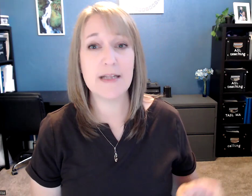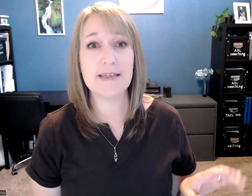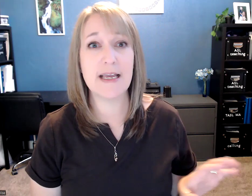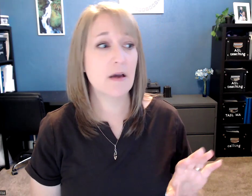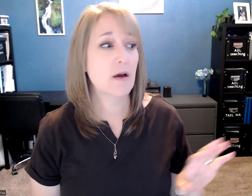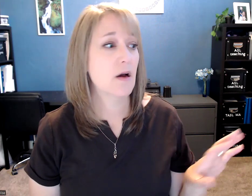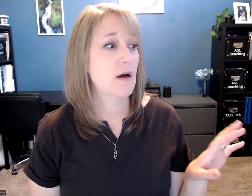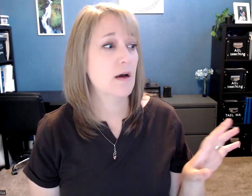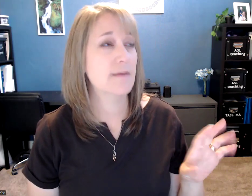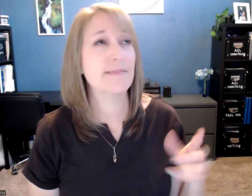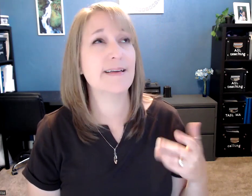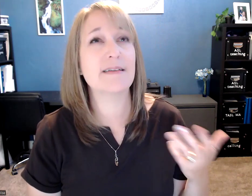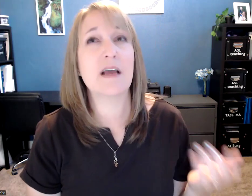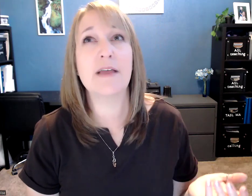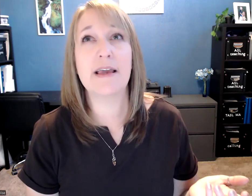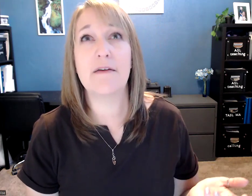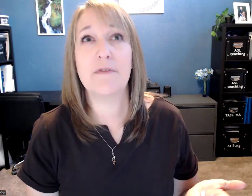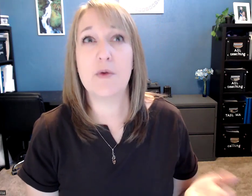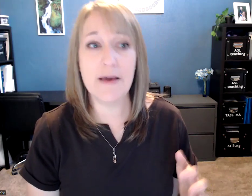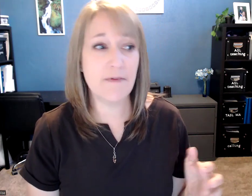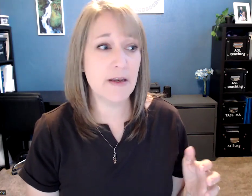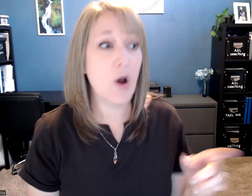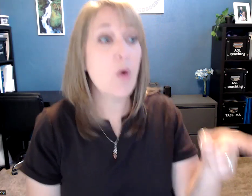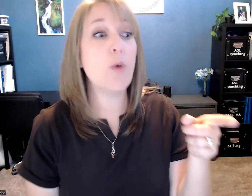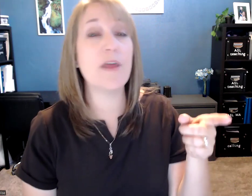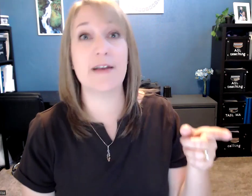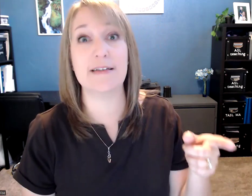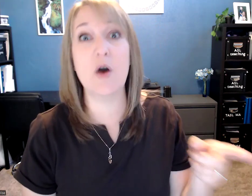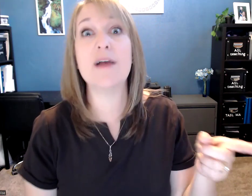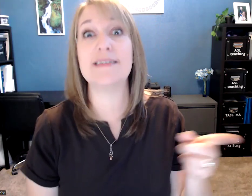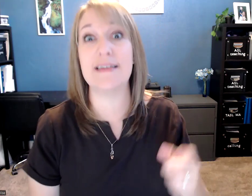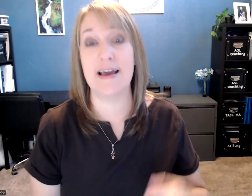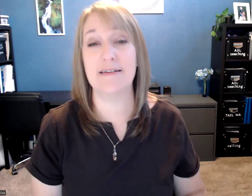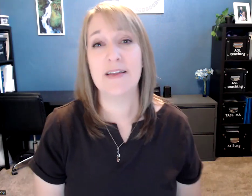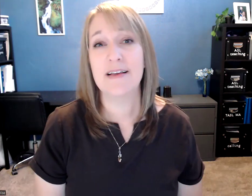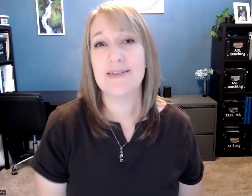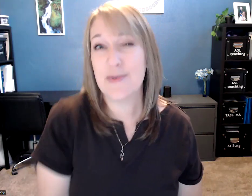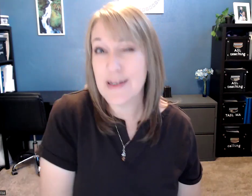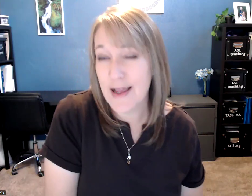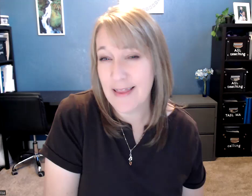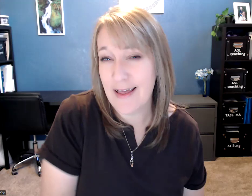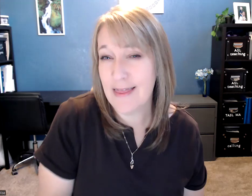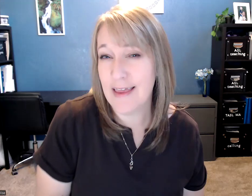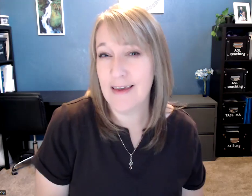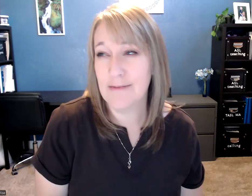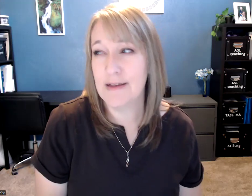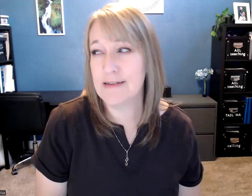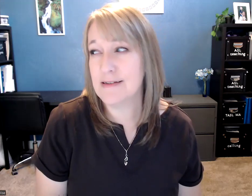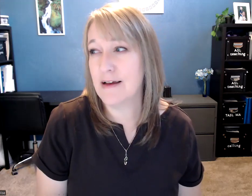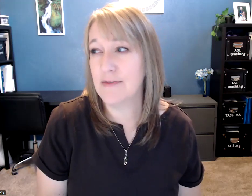but it's like, it's kind of like if you can't find it. Oh, oh, there it is. Oh, I see that. So that's why I think it's kind